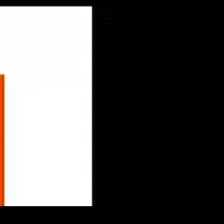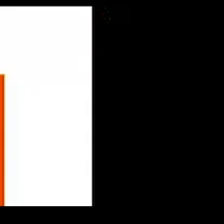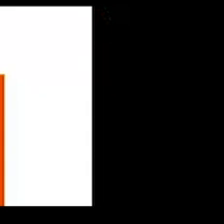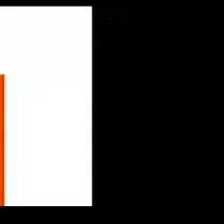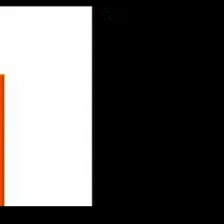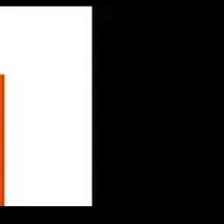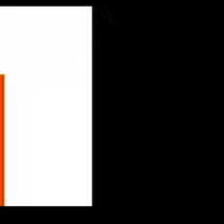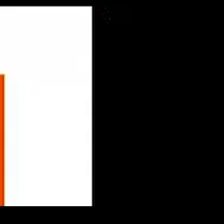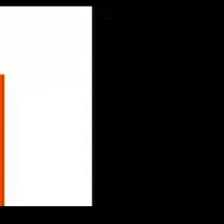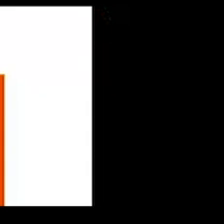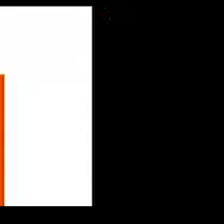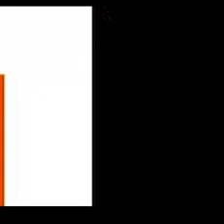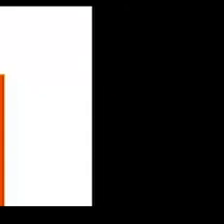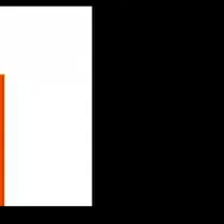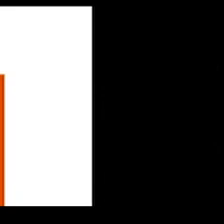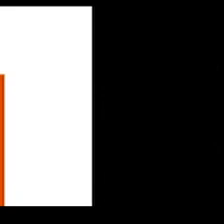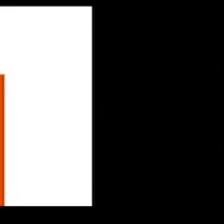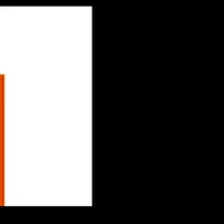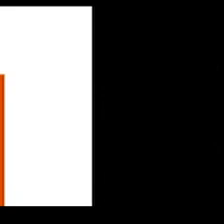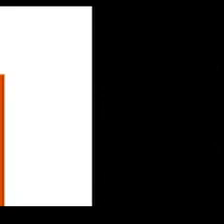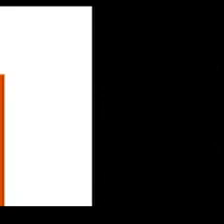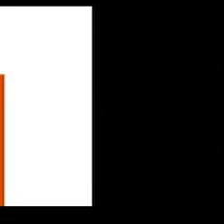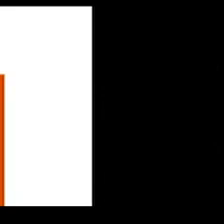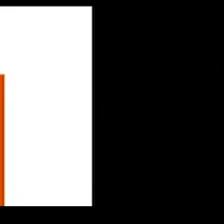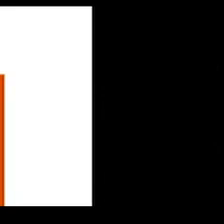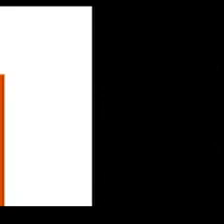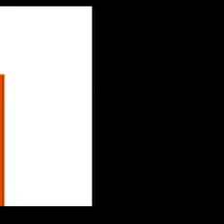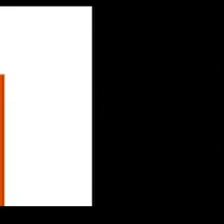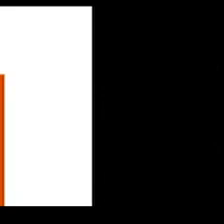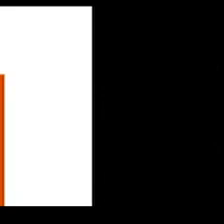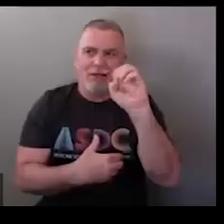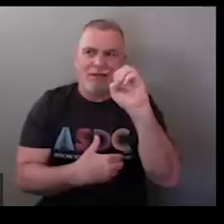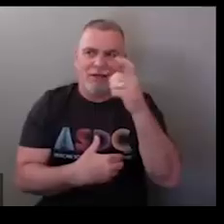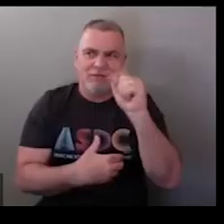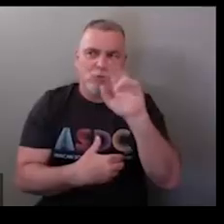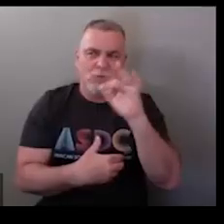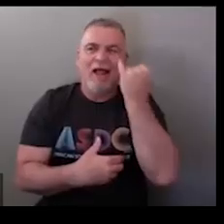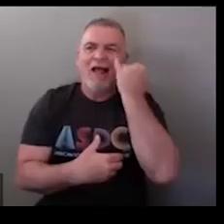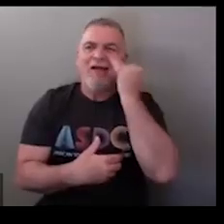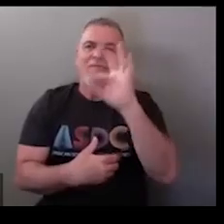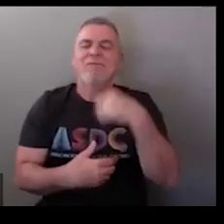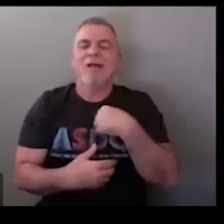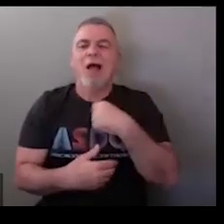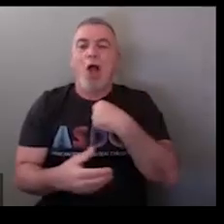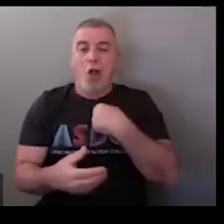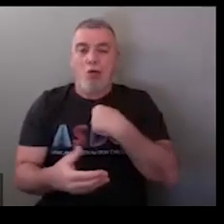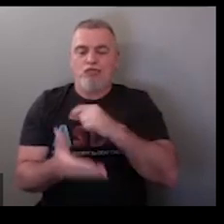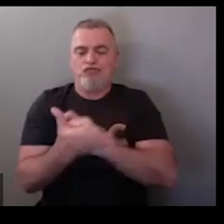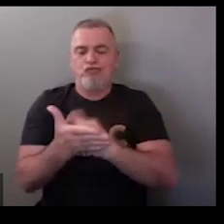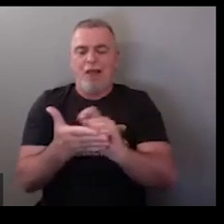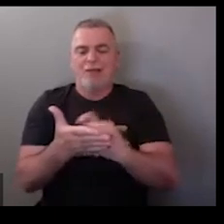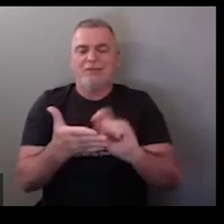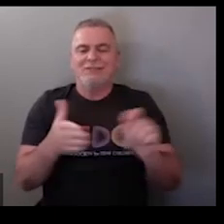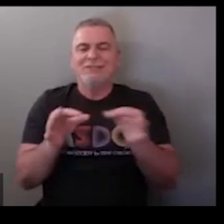sentence are the same sign and word and vocabulary are the same sign yes really it's dependent it's really